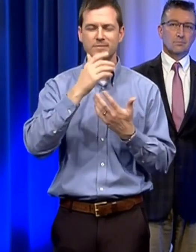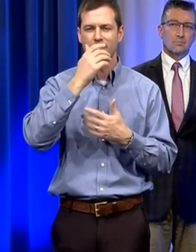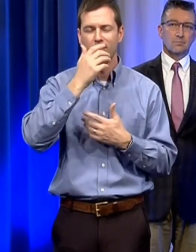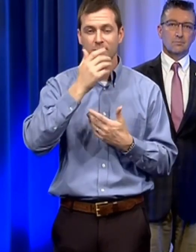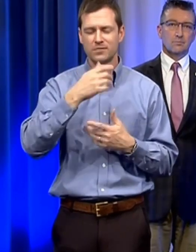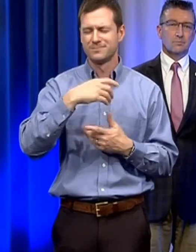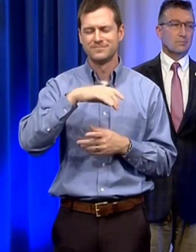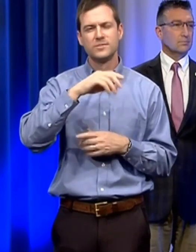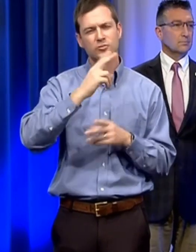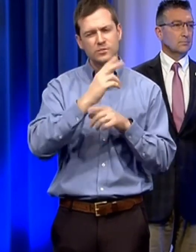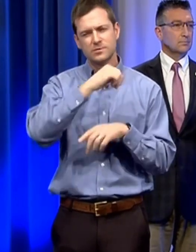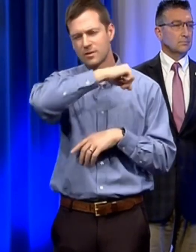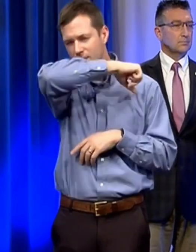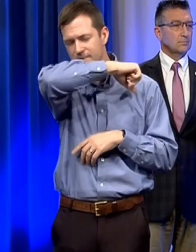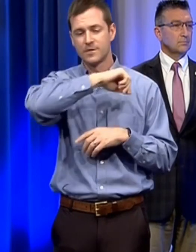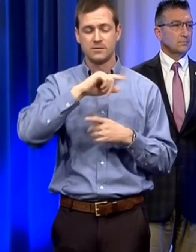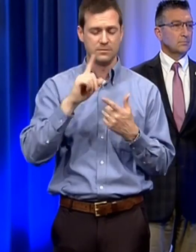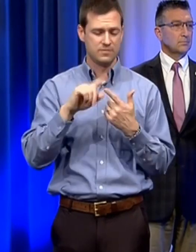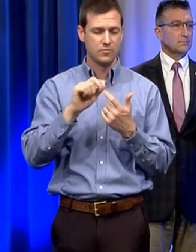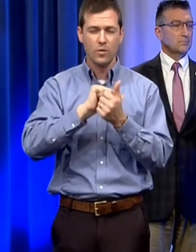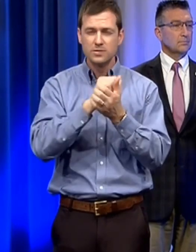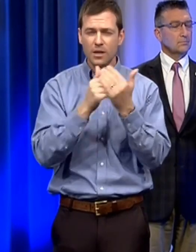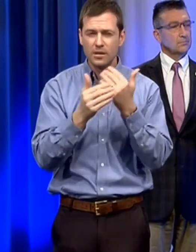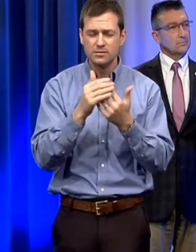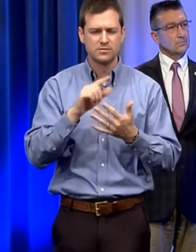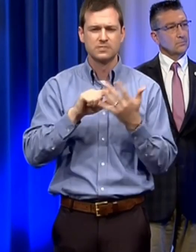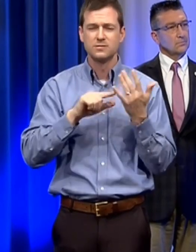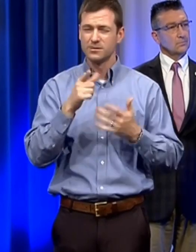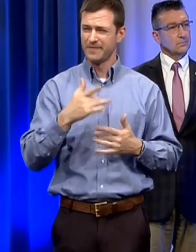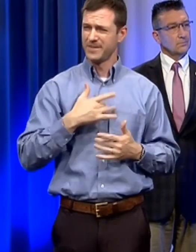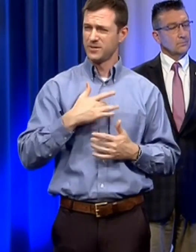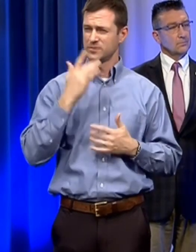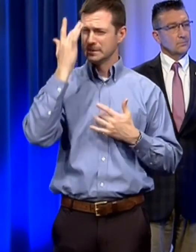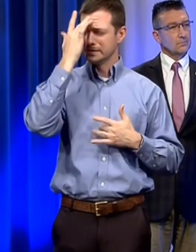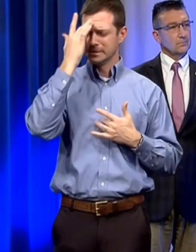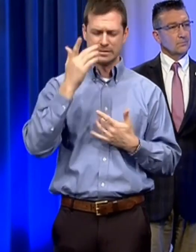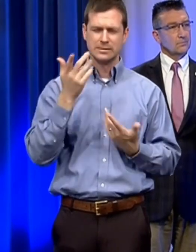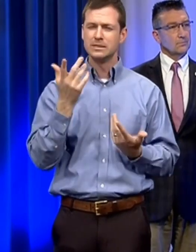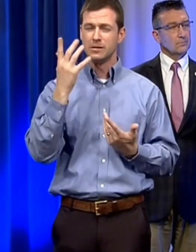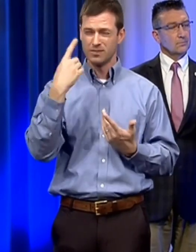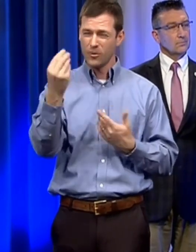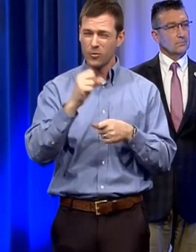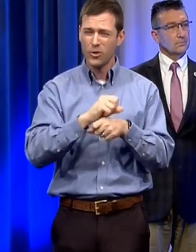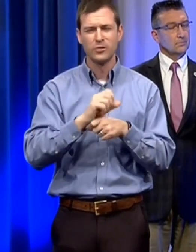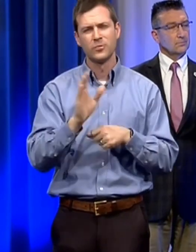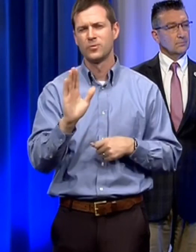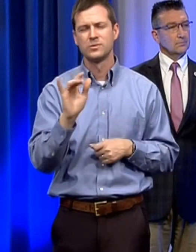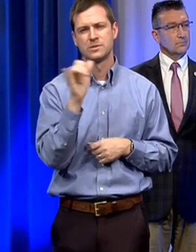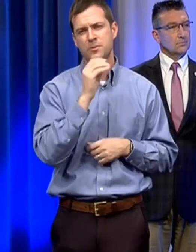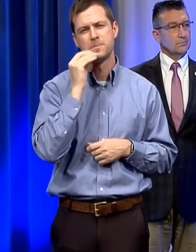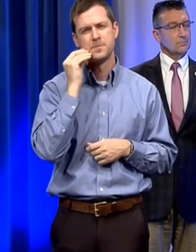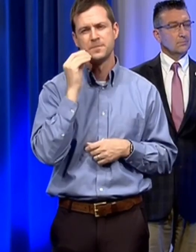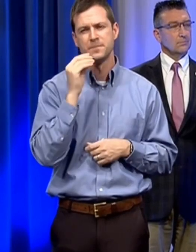please stay home if you're sick if there's a chance that you could be ill we would want you to stay home and try to contact your provider and minimize